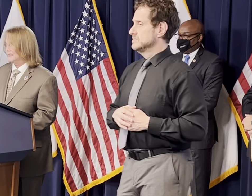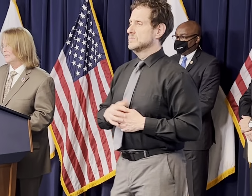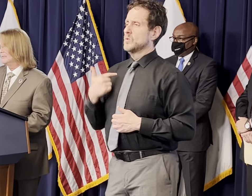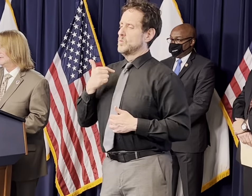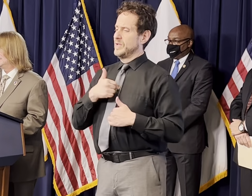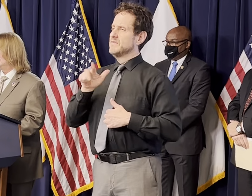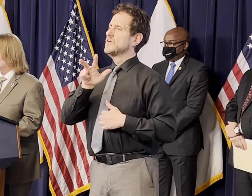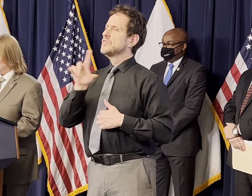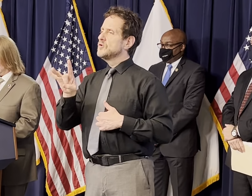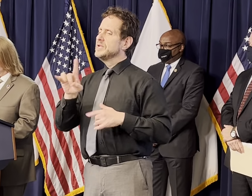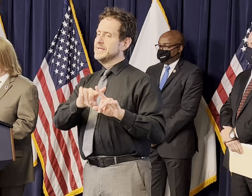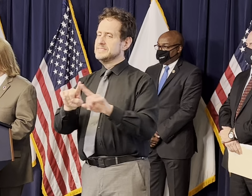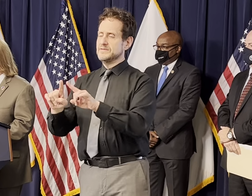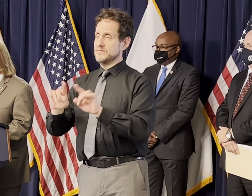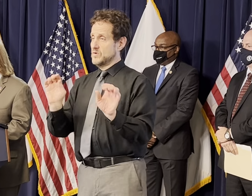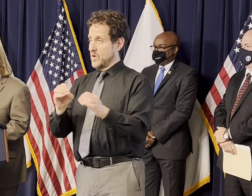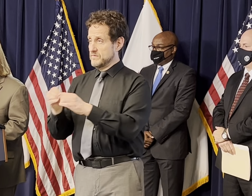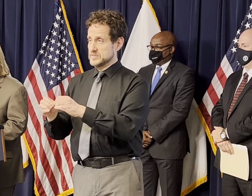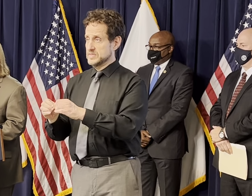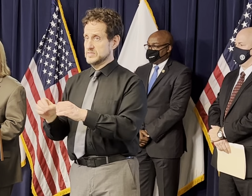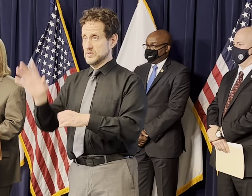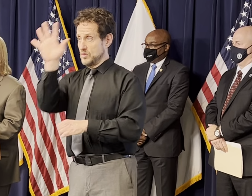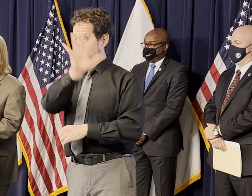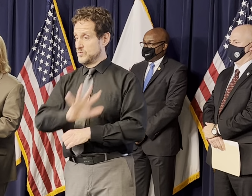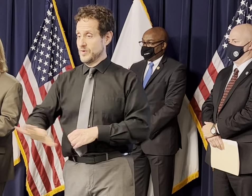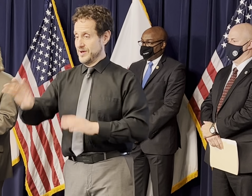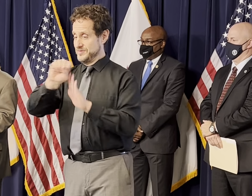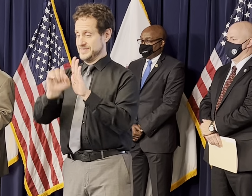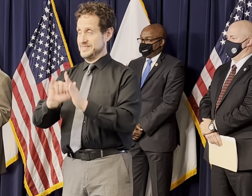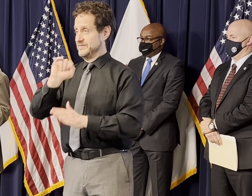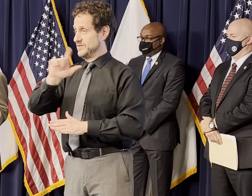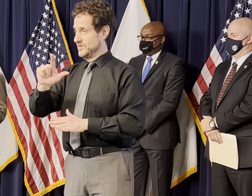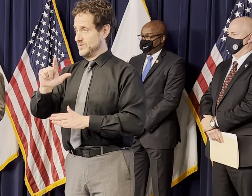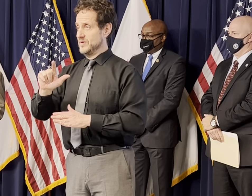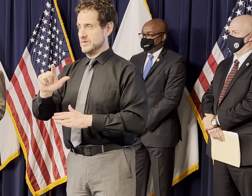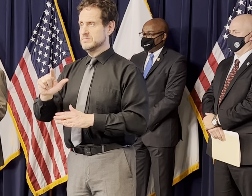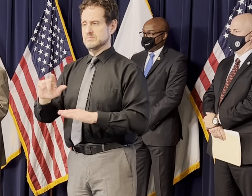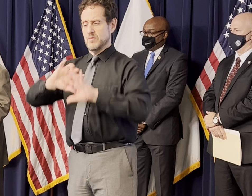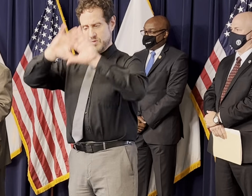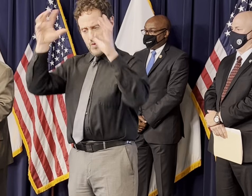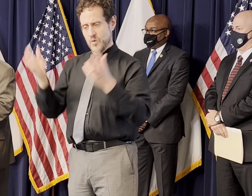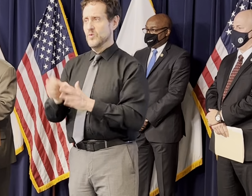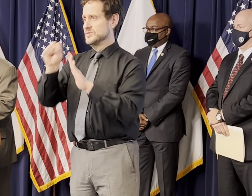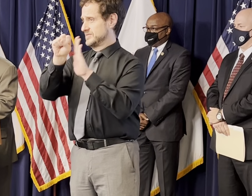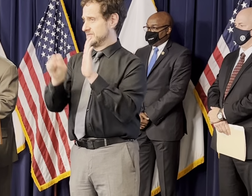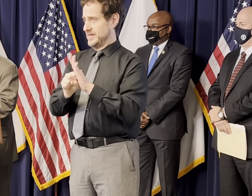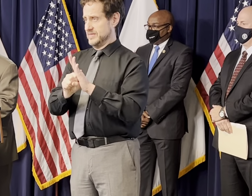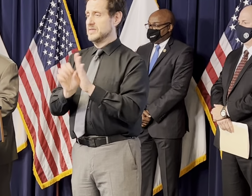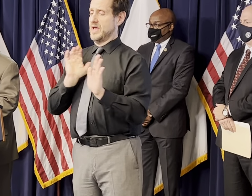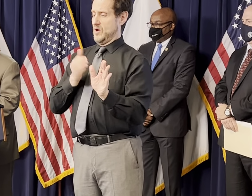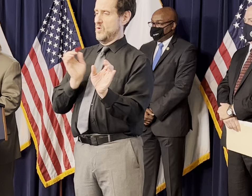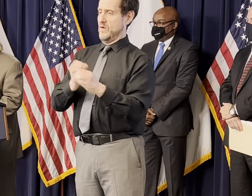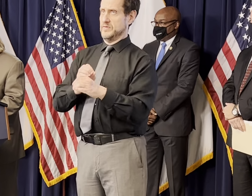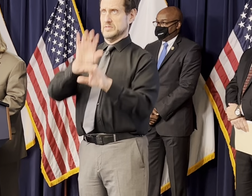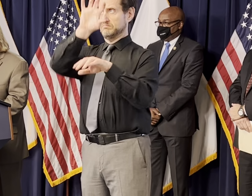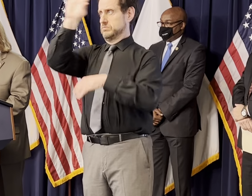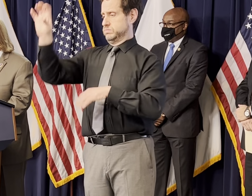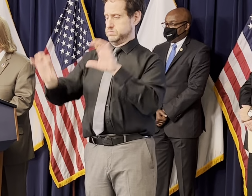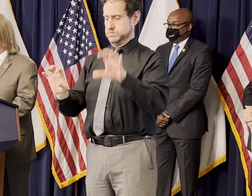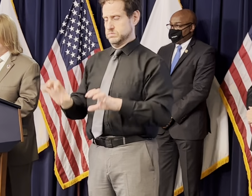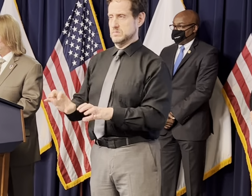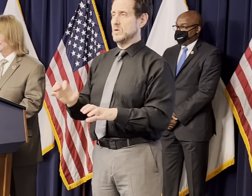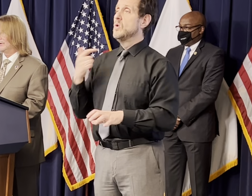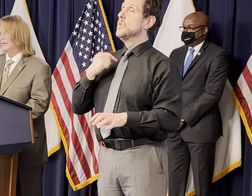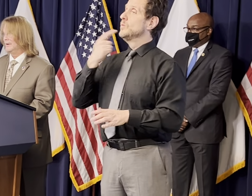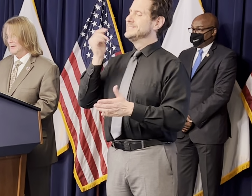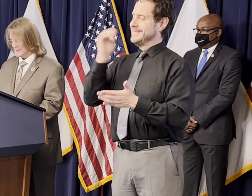offices that blanket the state of Illinois. We literally cover the entire state. Our mantra is safety,